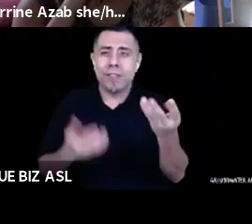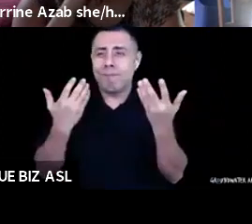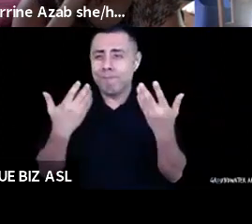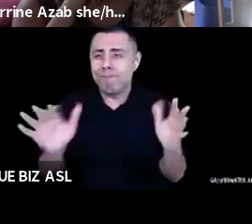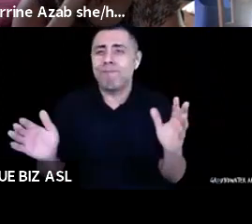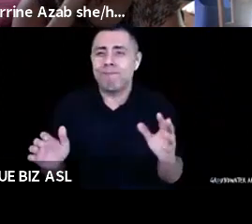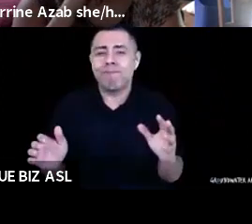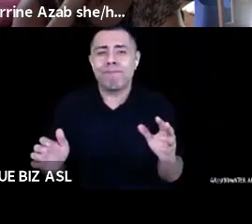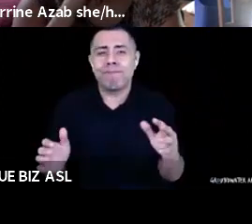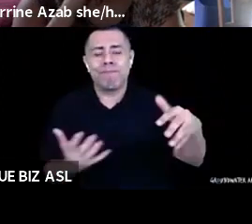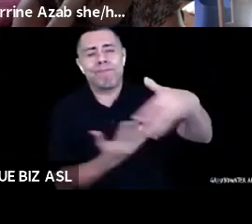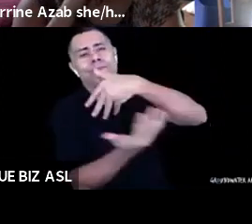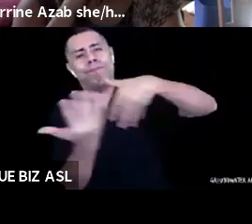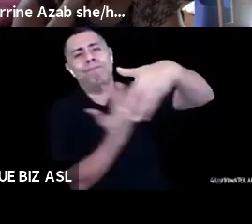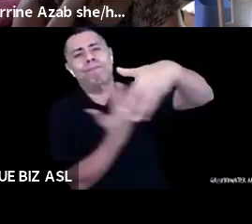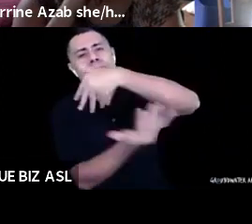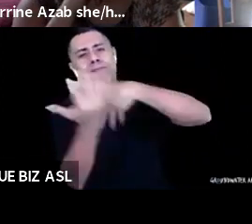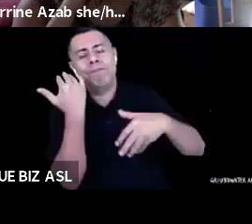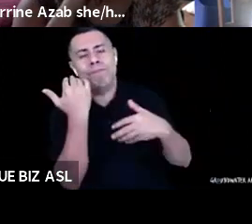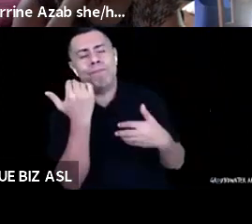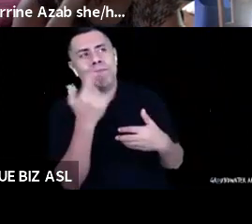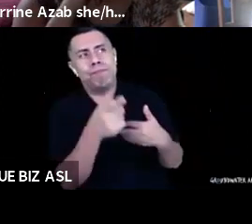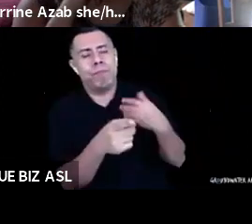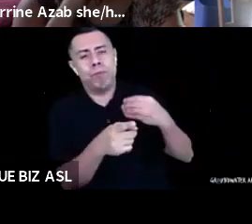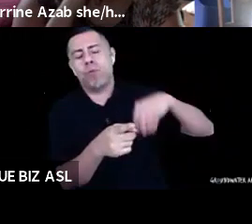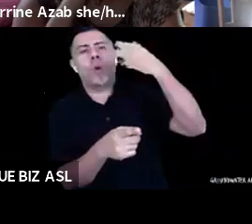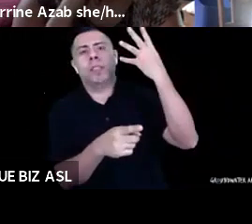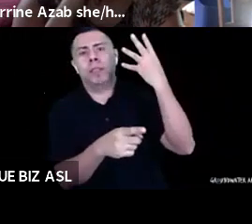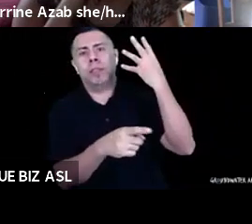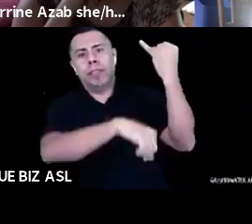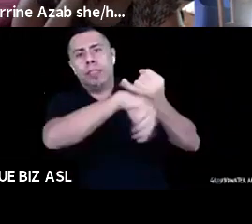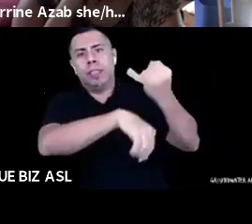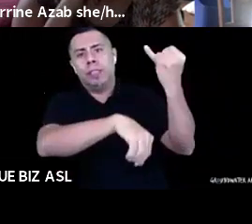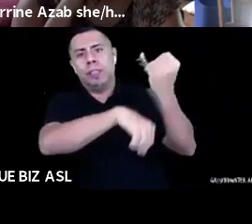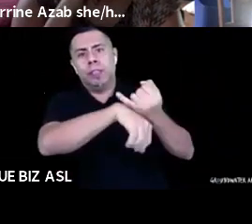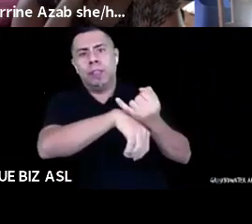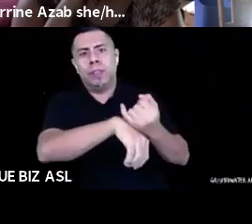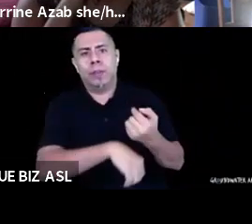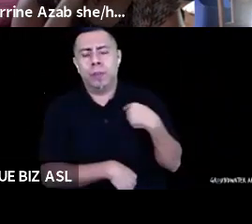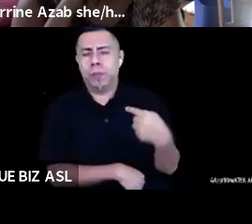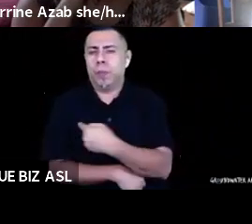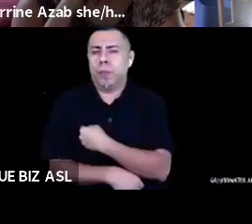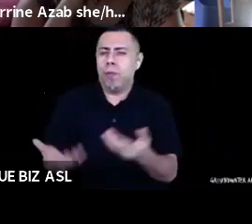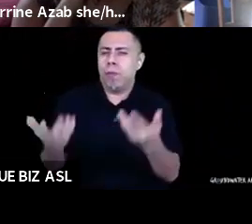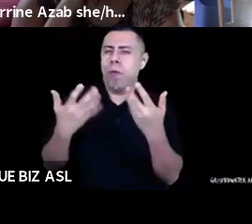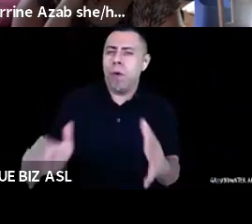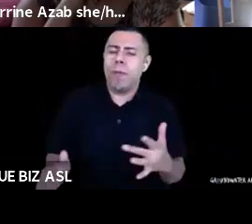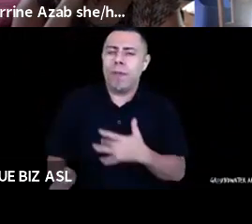white institutions and felt that friction of what we were trying to do and what was